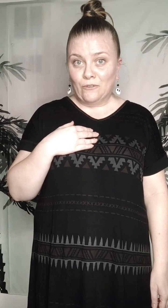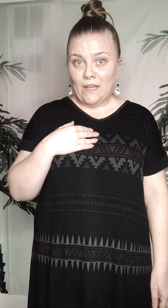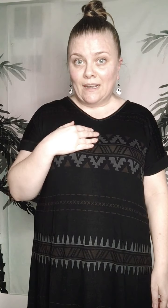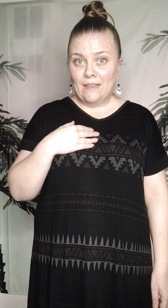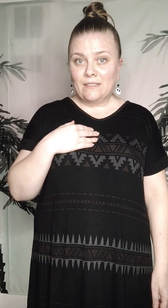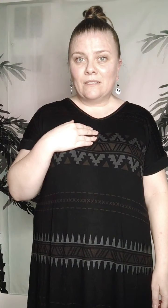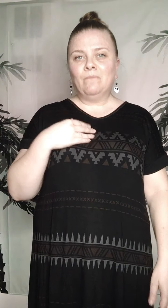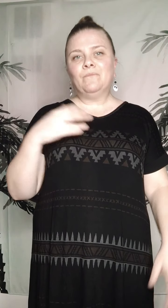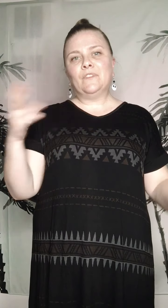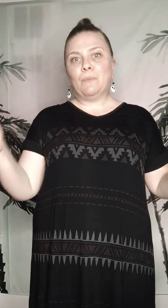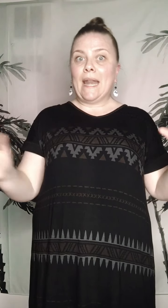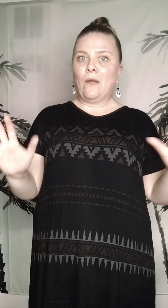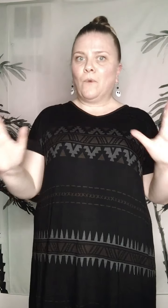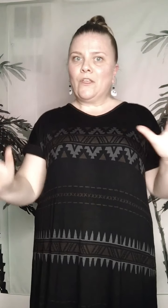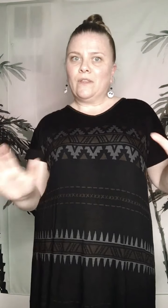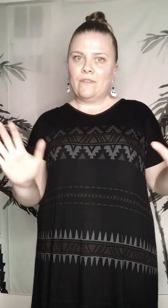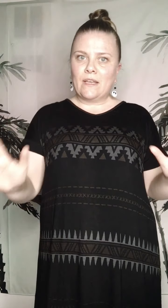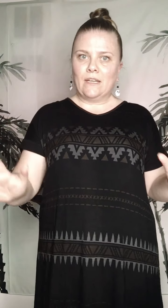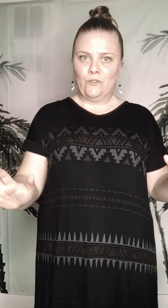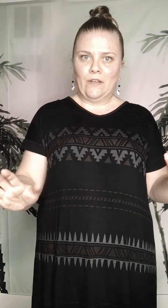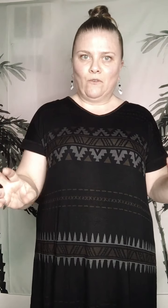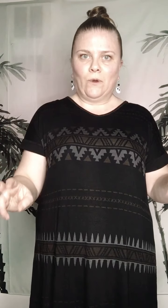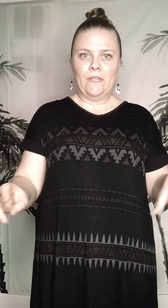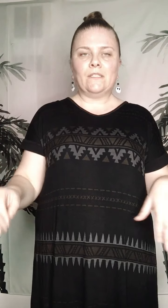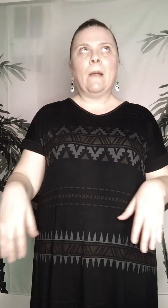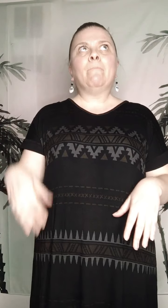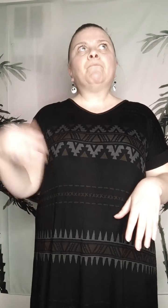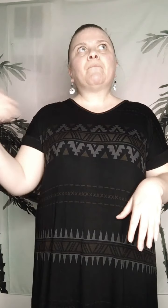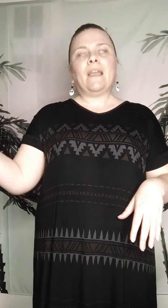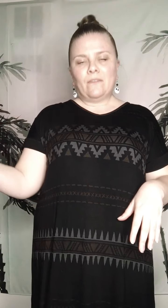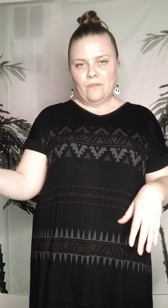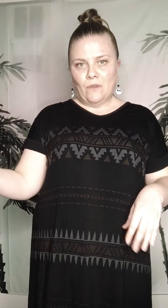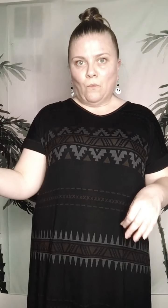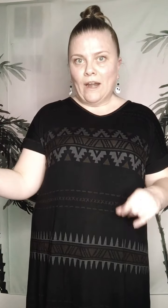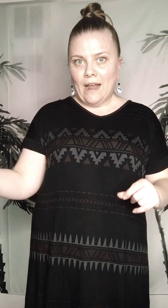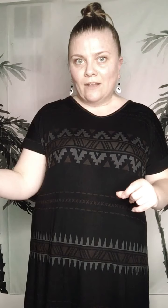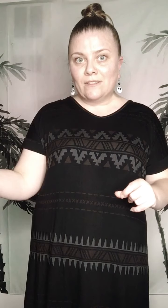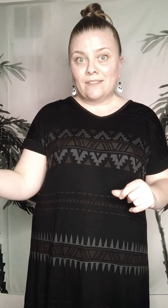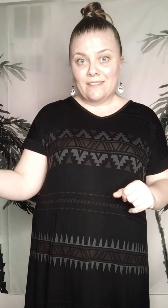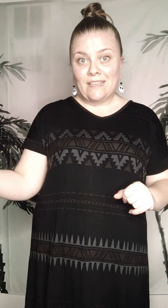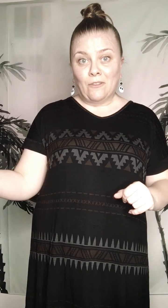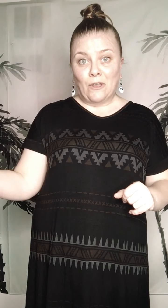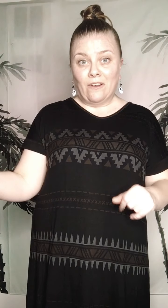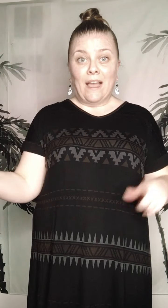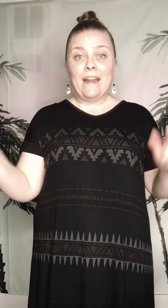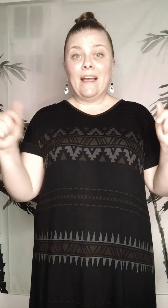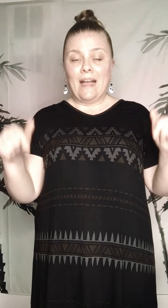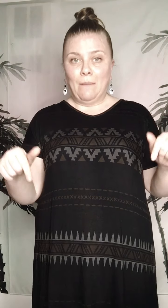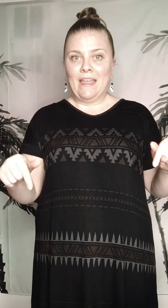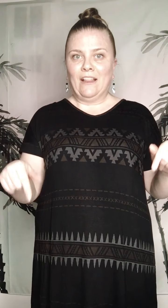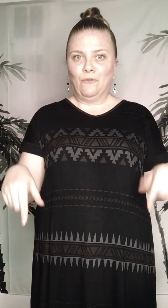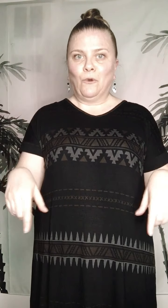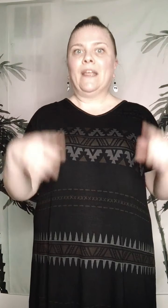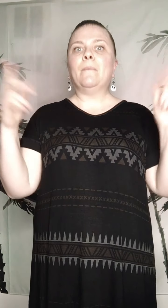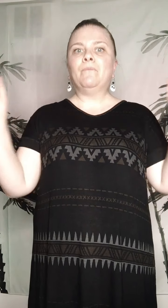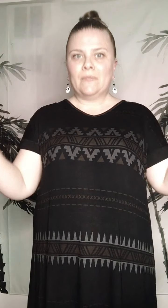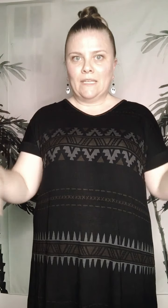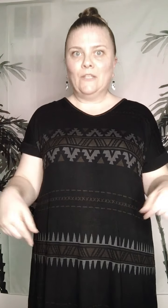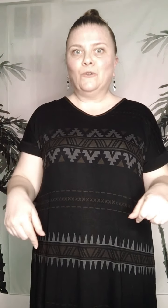FedEx, depending on where you live in the country, of course, the warehouse is in South Carolina. I'm in California. It usually